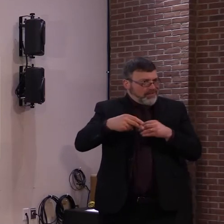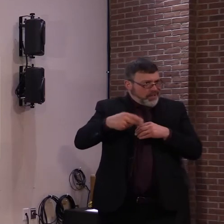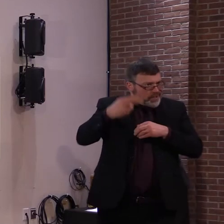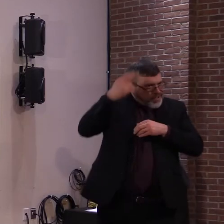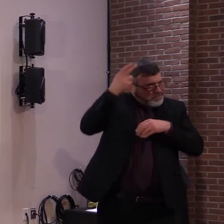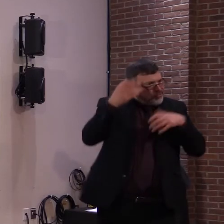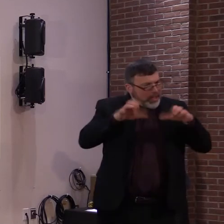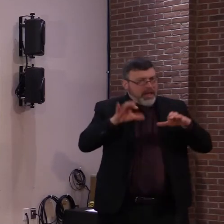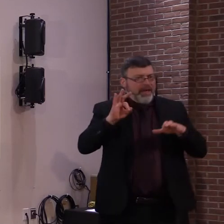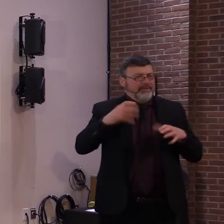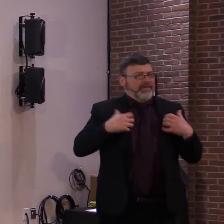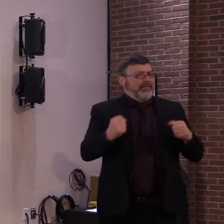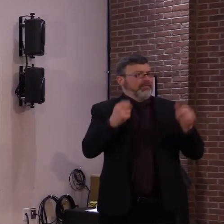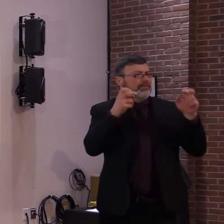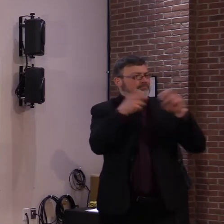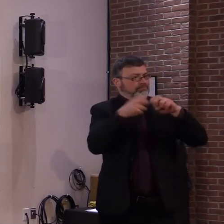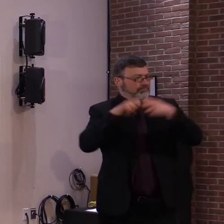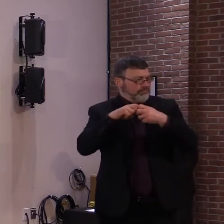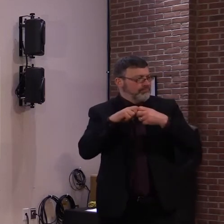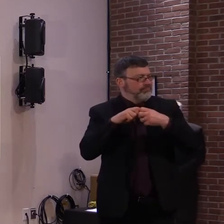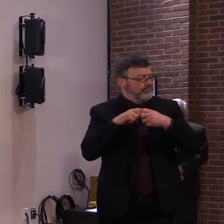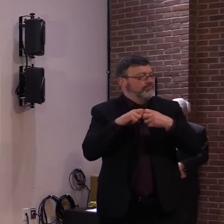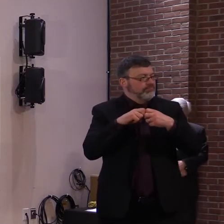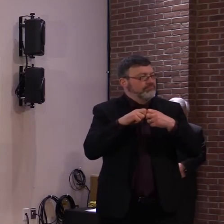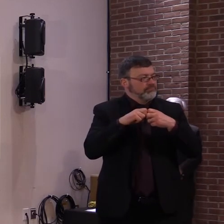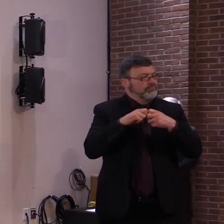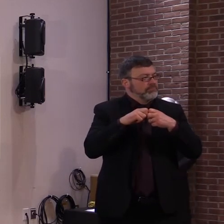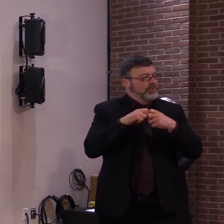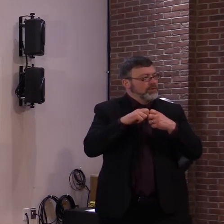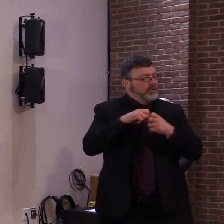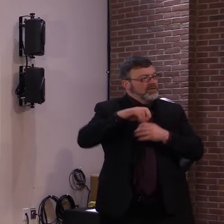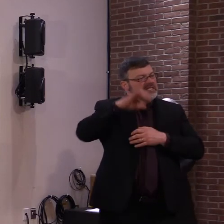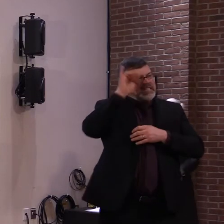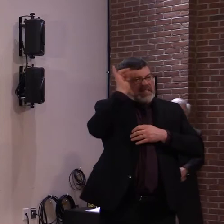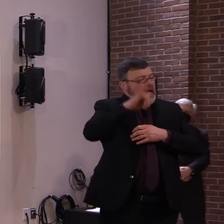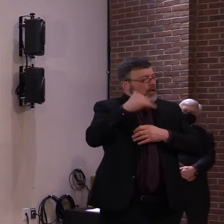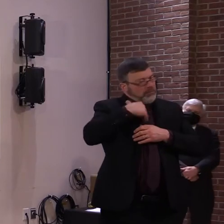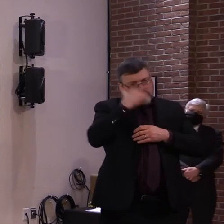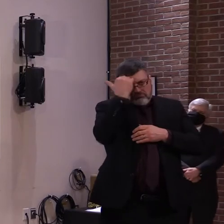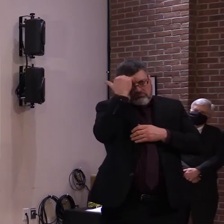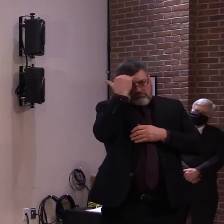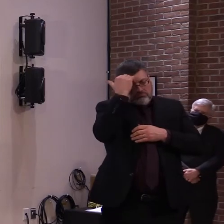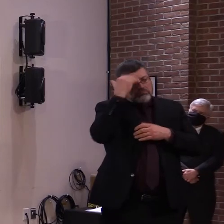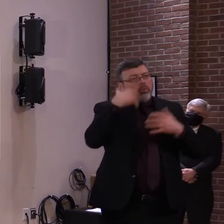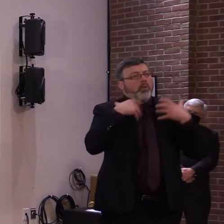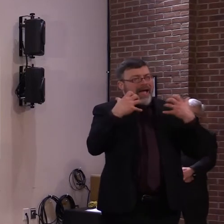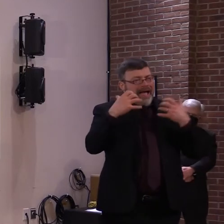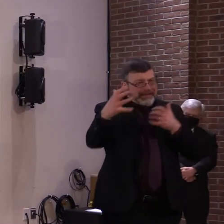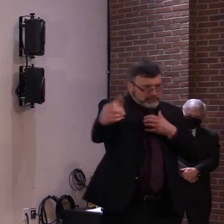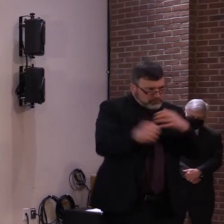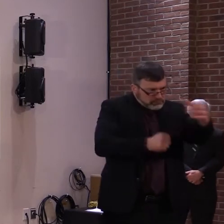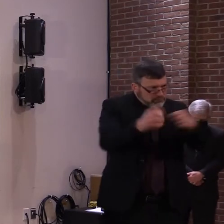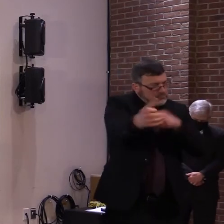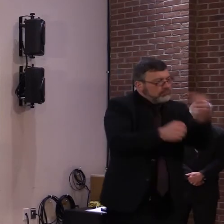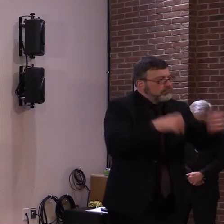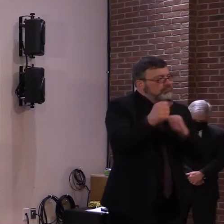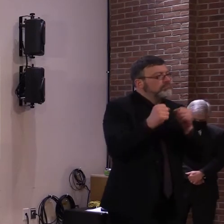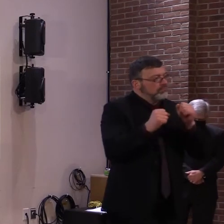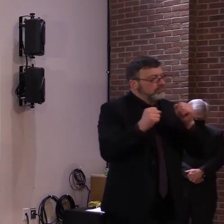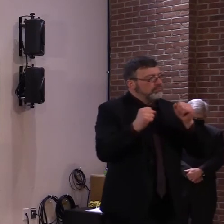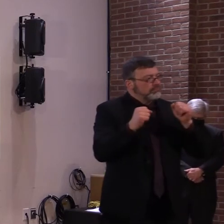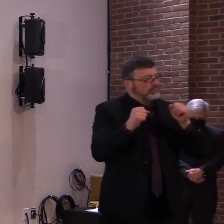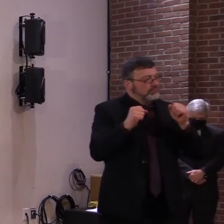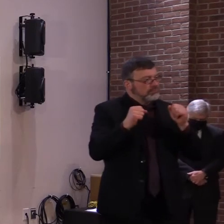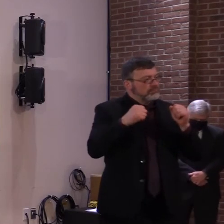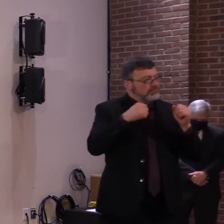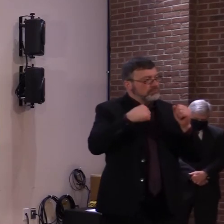public health, we will ensure that black, indigenous, and people of color in Vermont are provided not